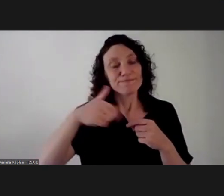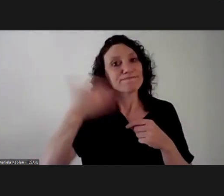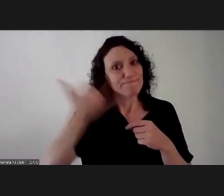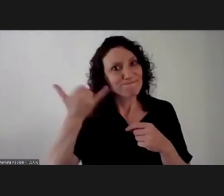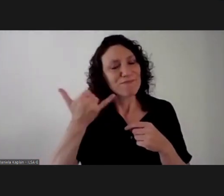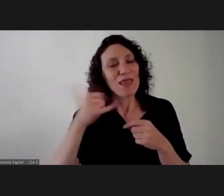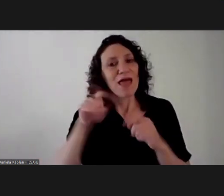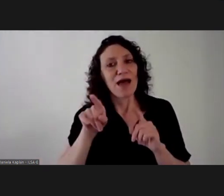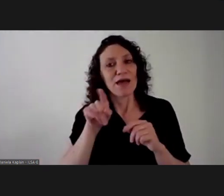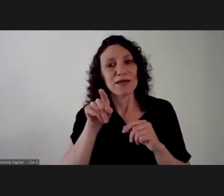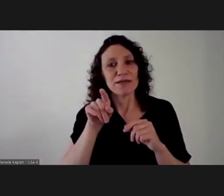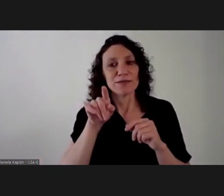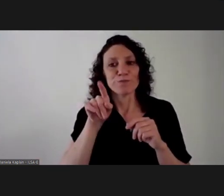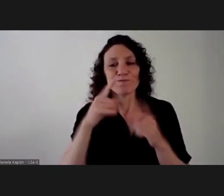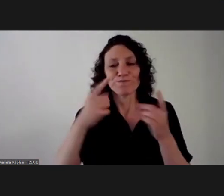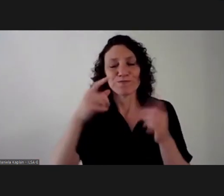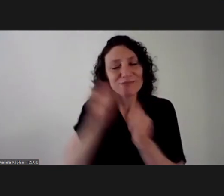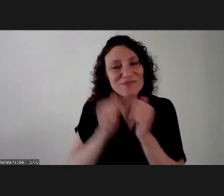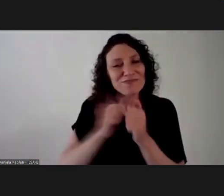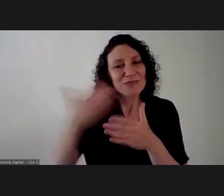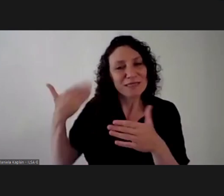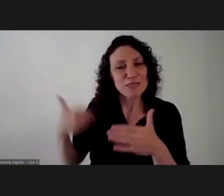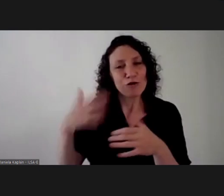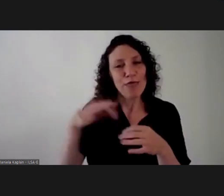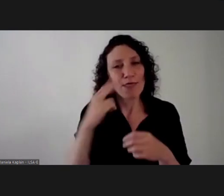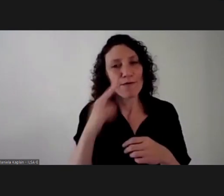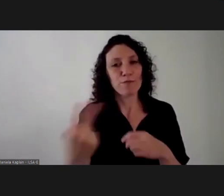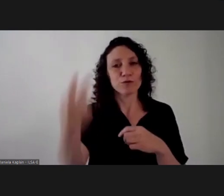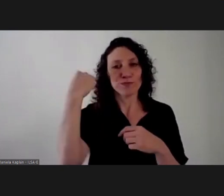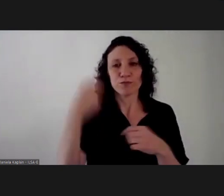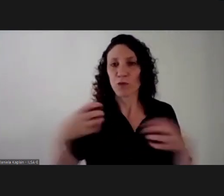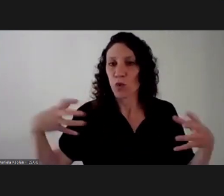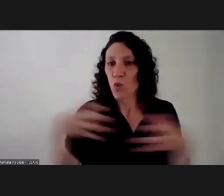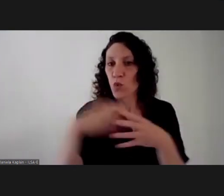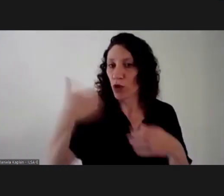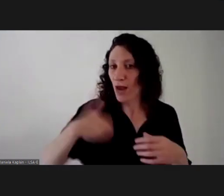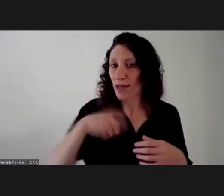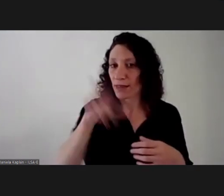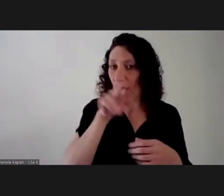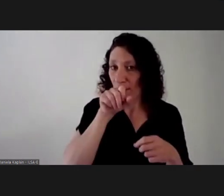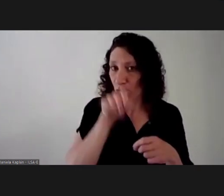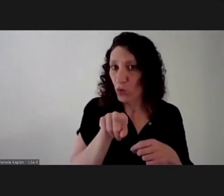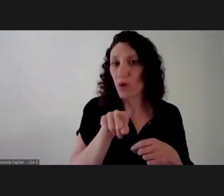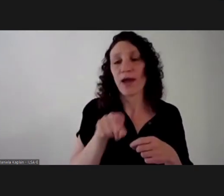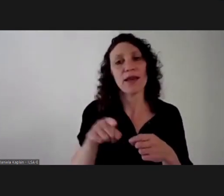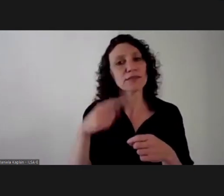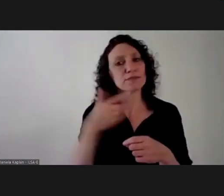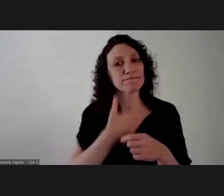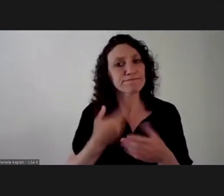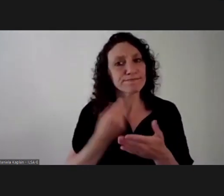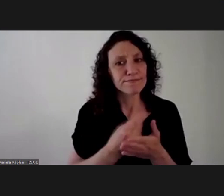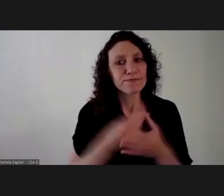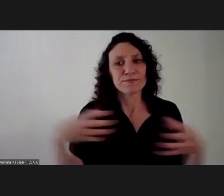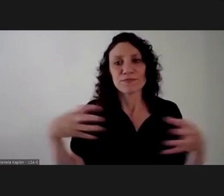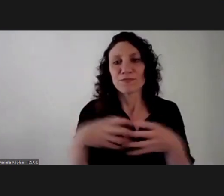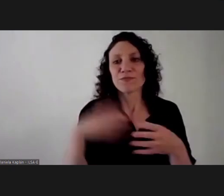and revolves or stirs the bottom of history. The union of women, the